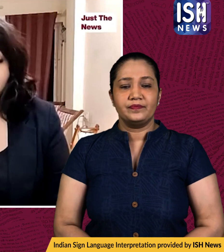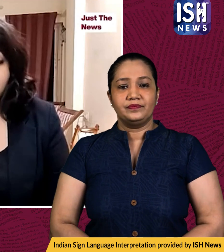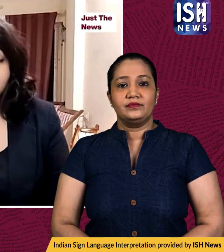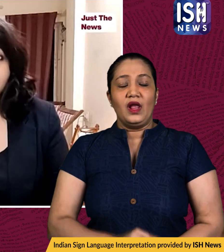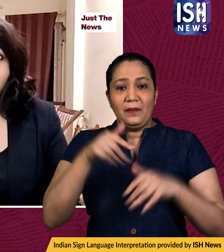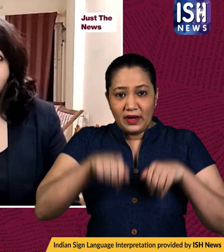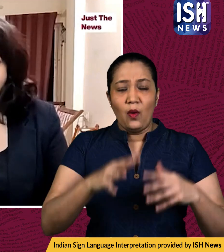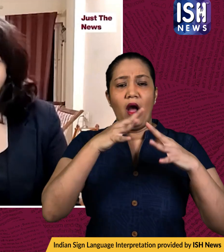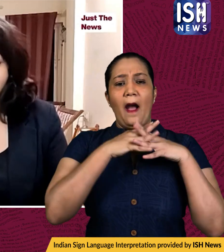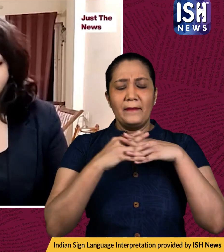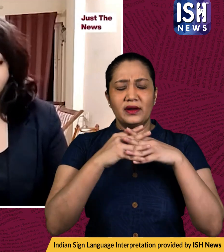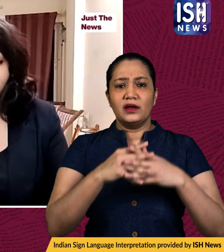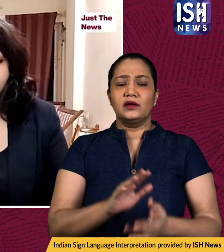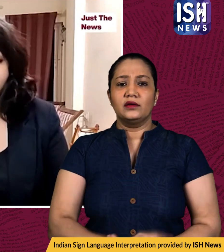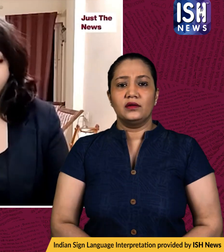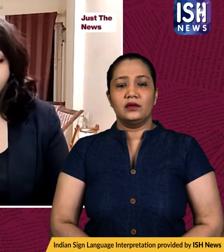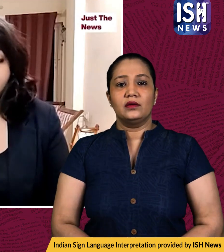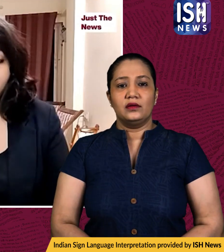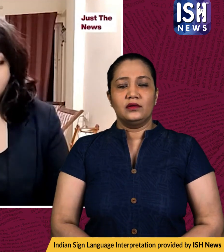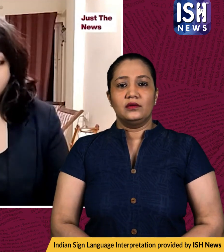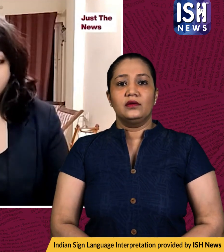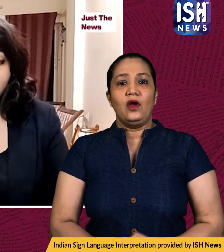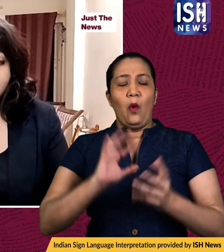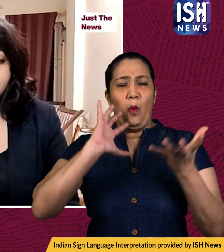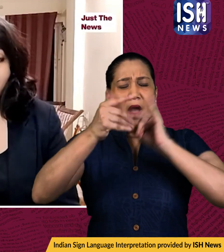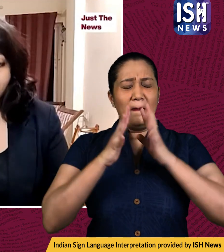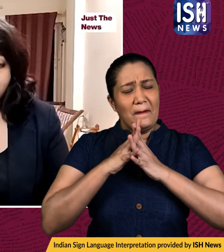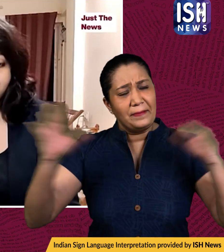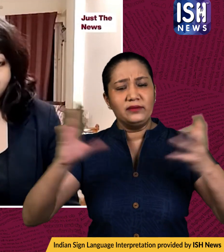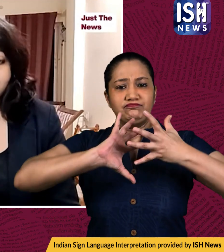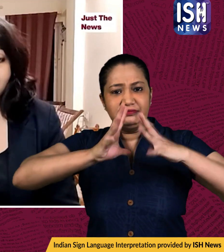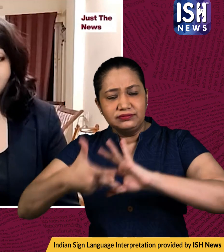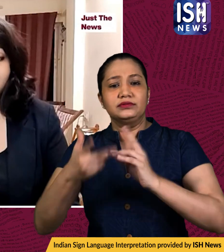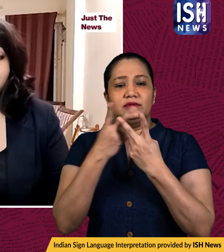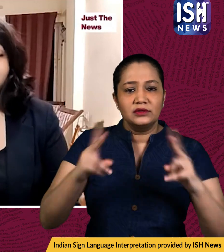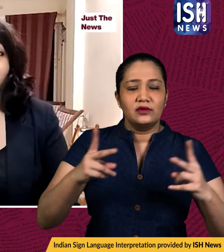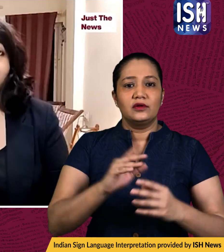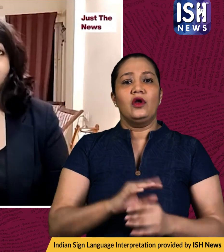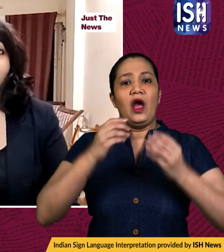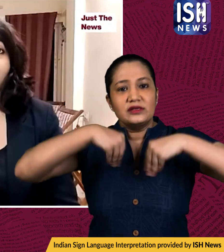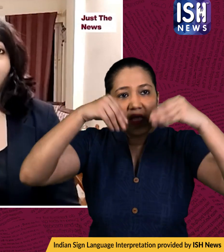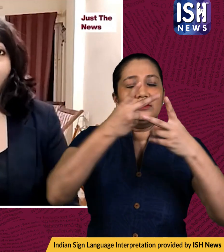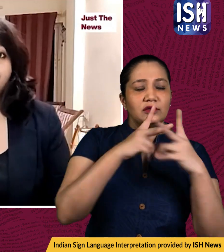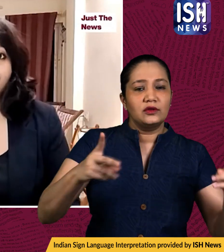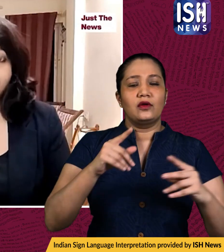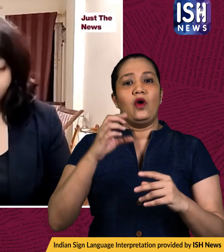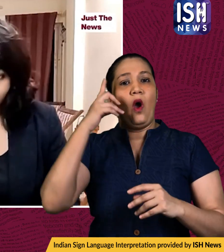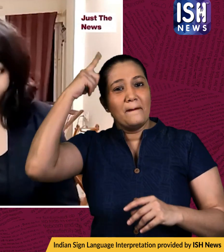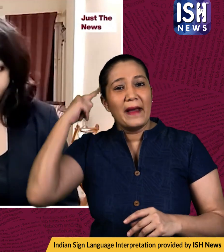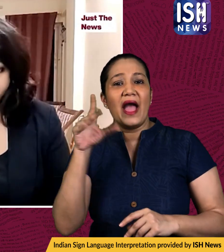remains uh and this is the impact really the u.s remains the world's largest producer and next exporter of crude oil